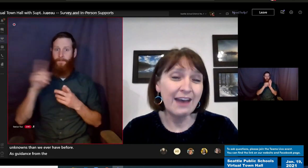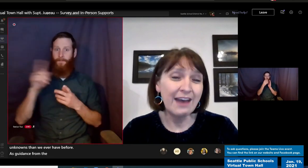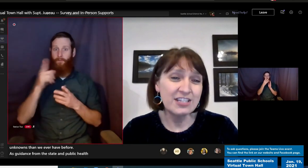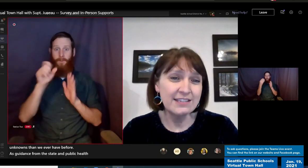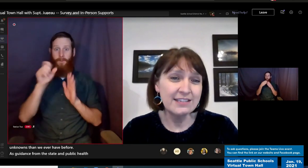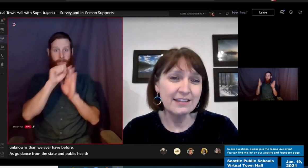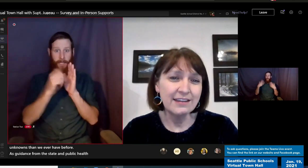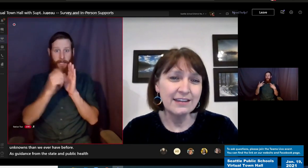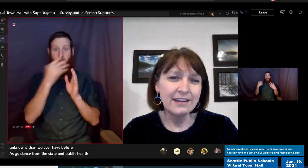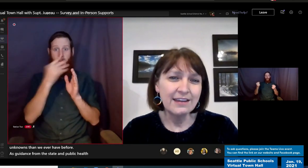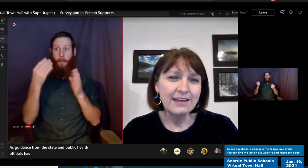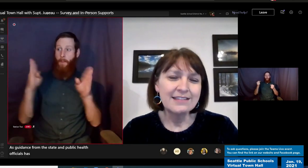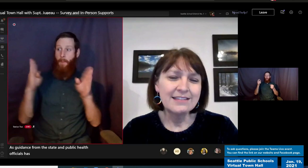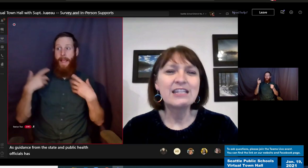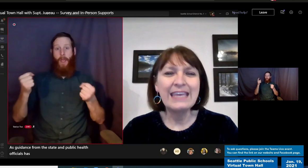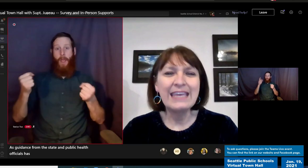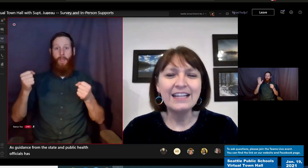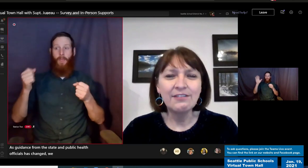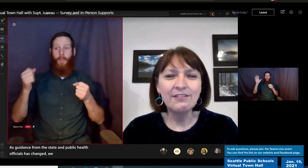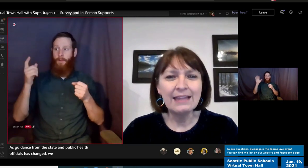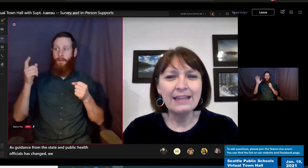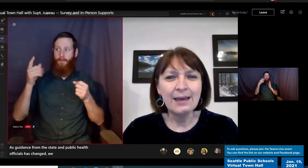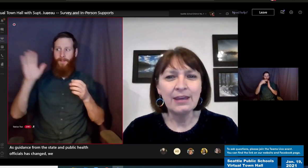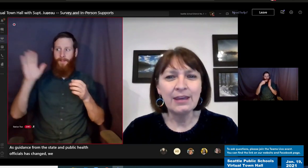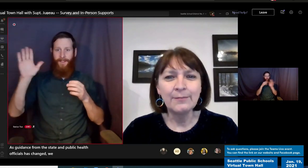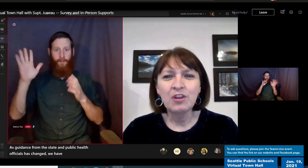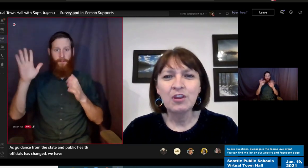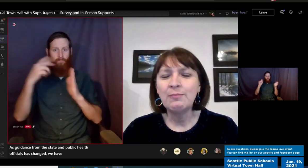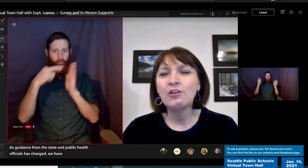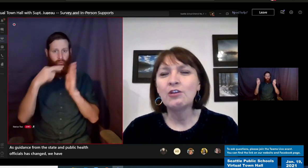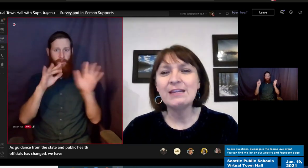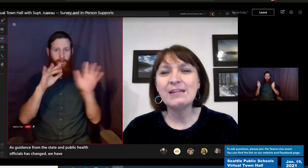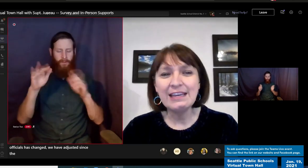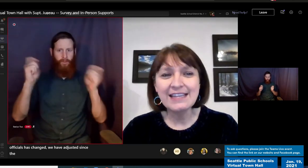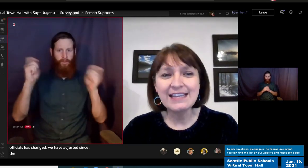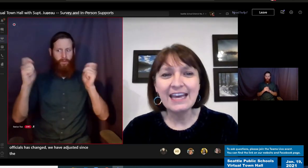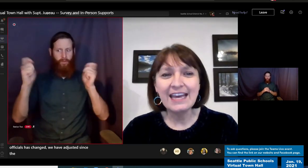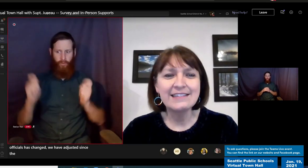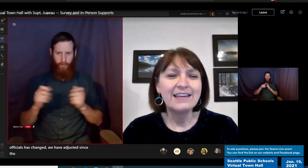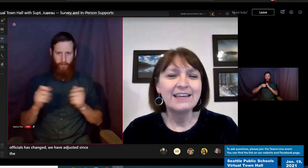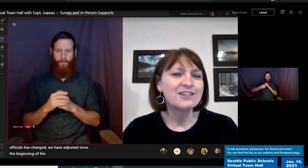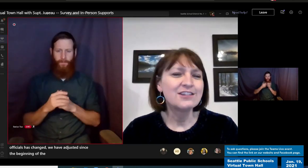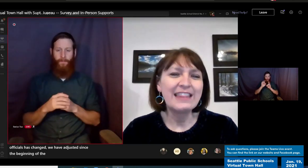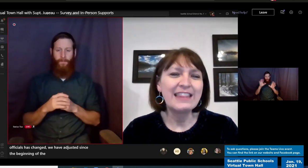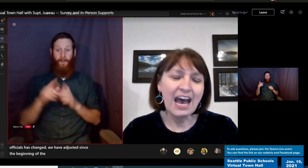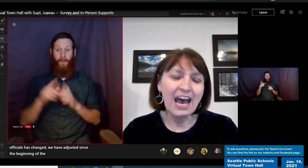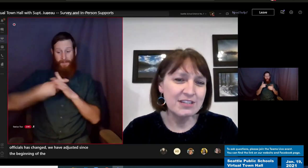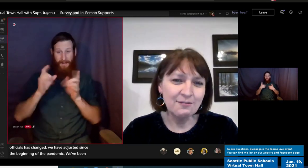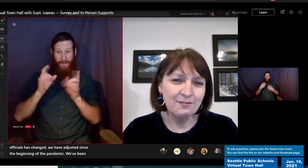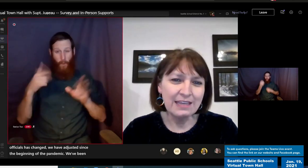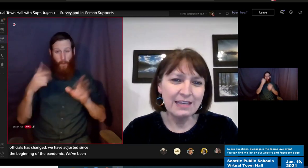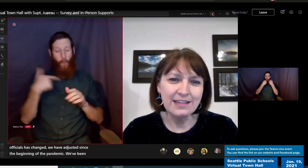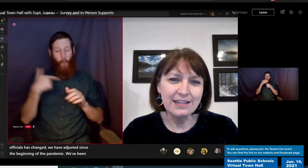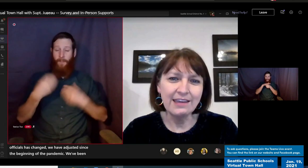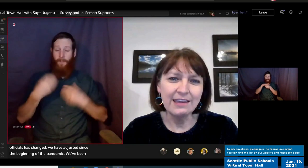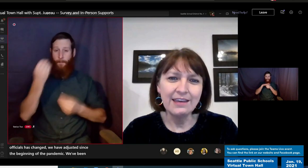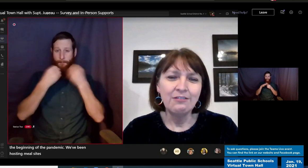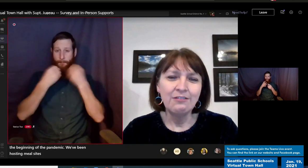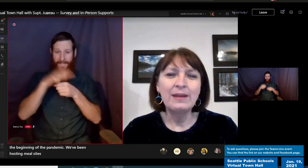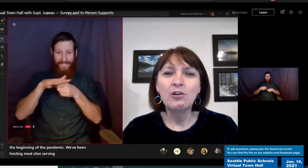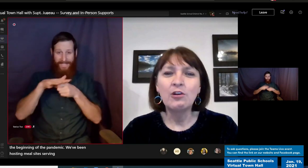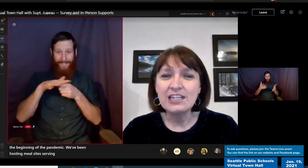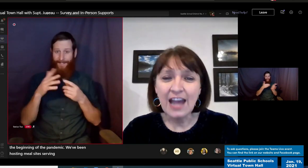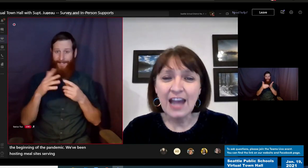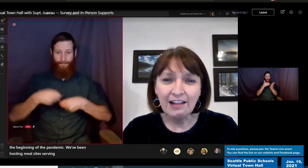adjusted. Since the beginning of the pandemic, we've been hosting meal sites, serving thousands of meals a day. We've been